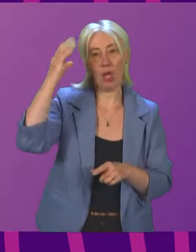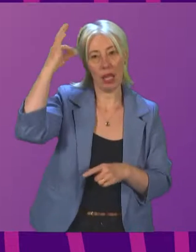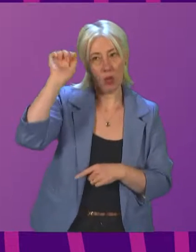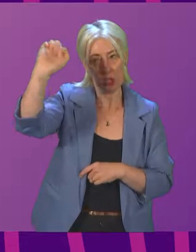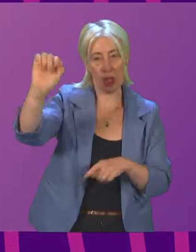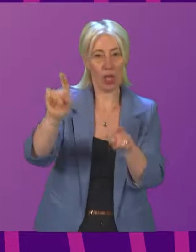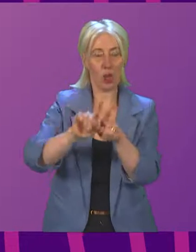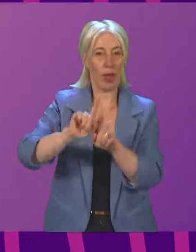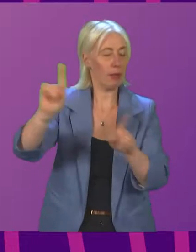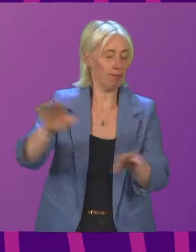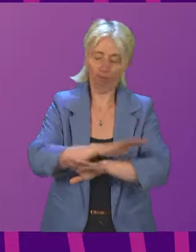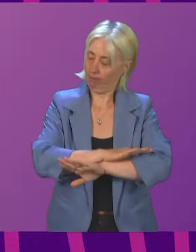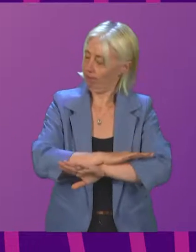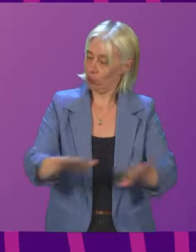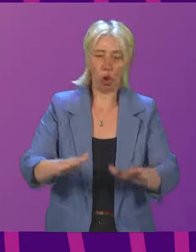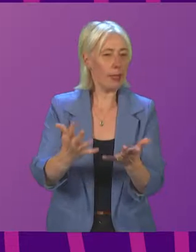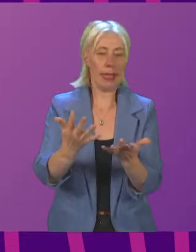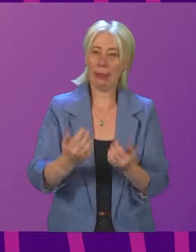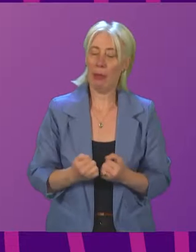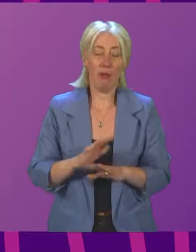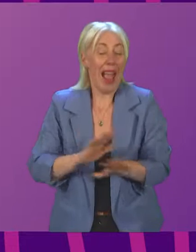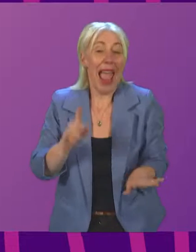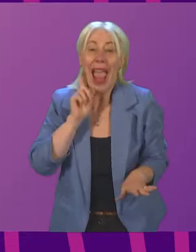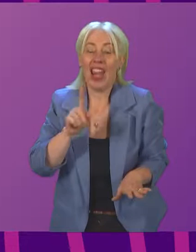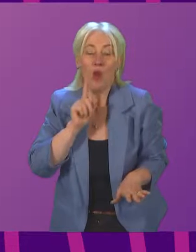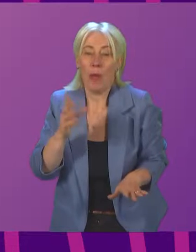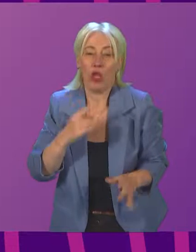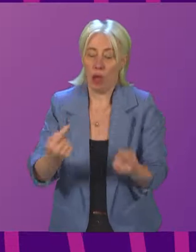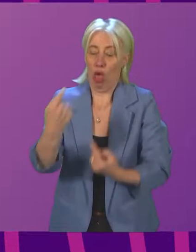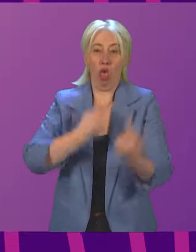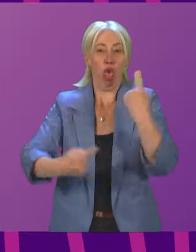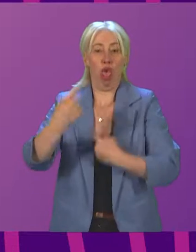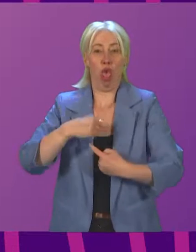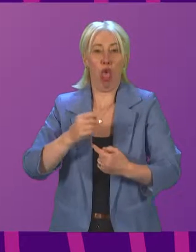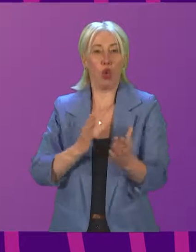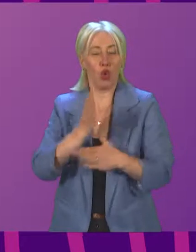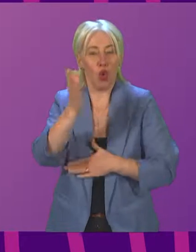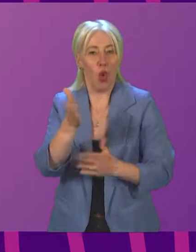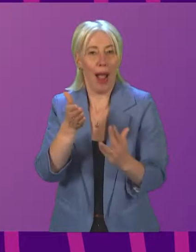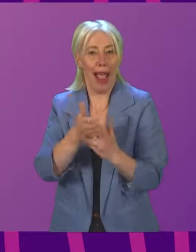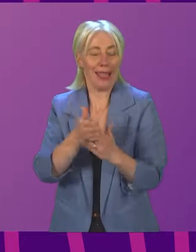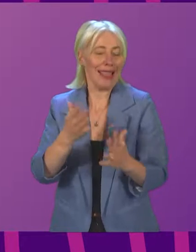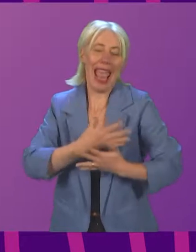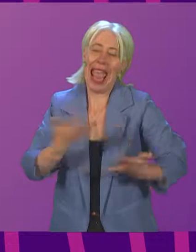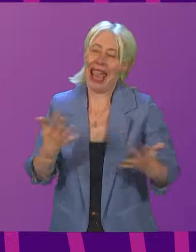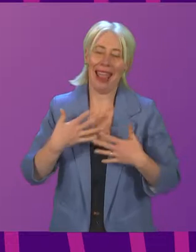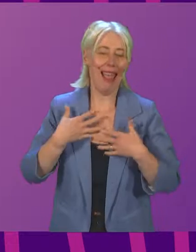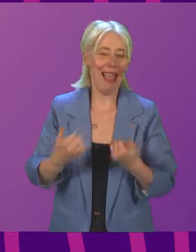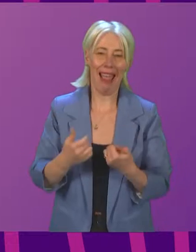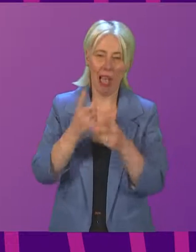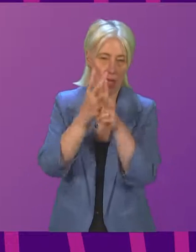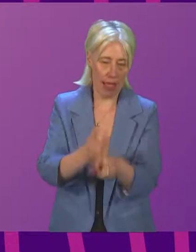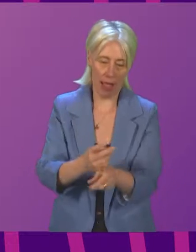absolutely unacceptable for any woman to face harassment when accessing health care. I am not trying to